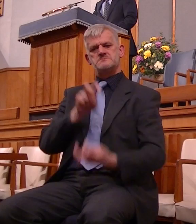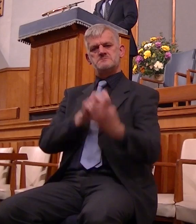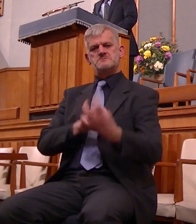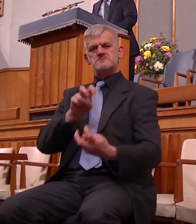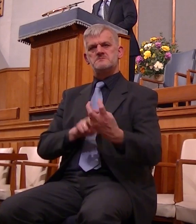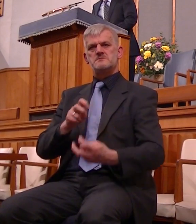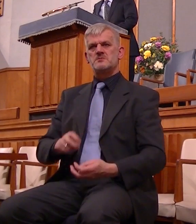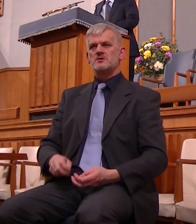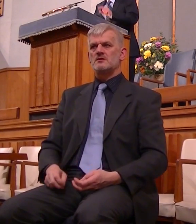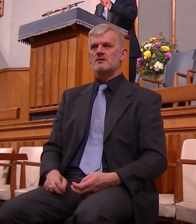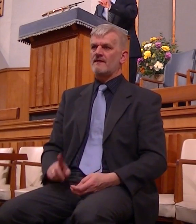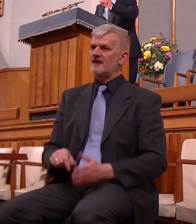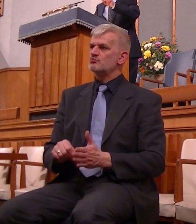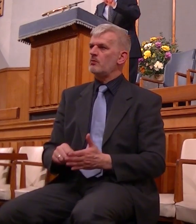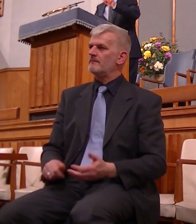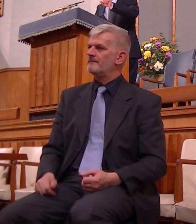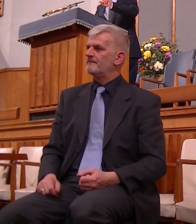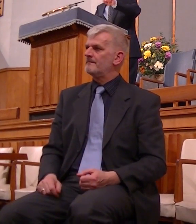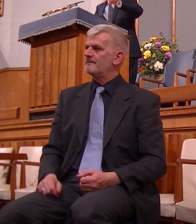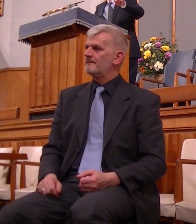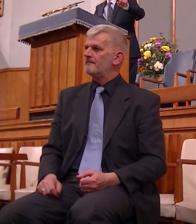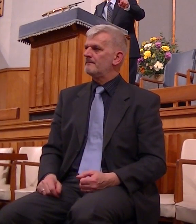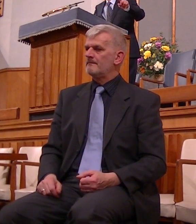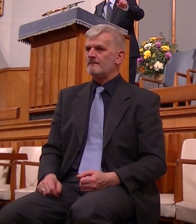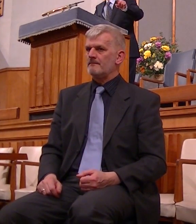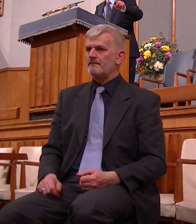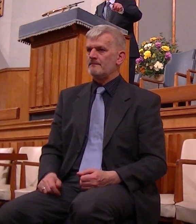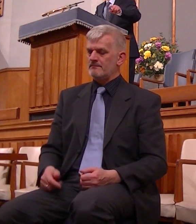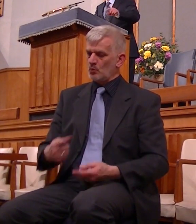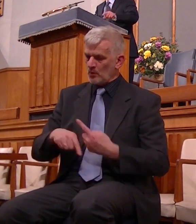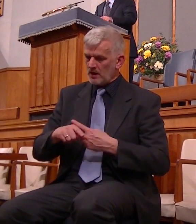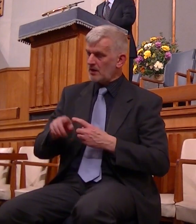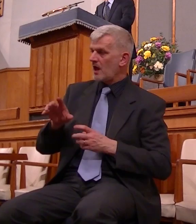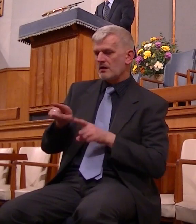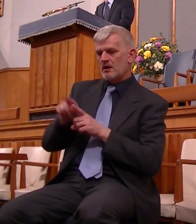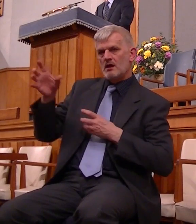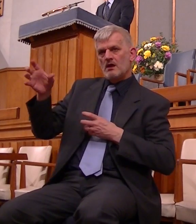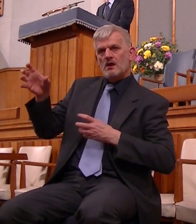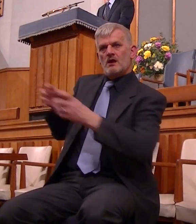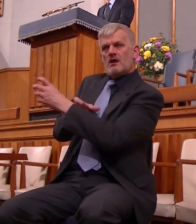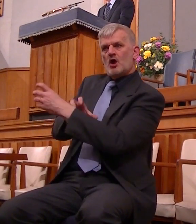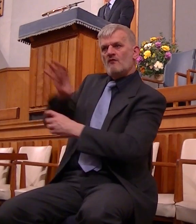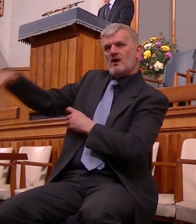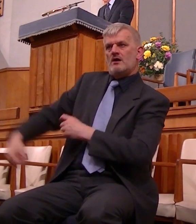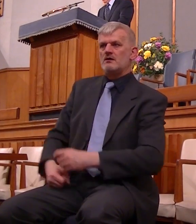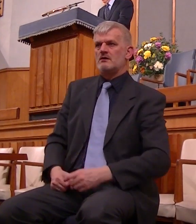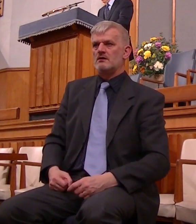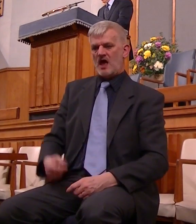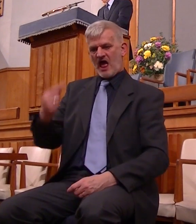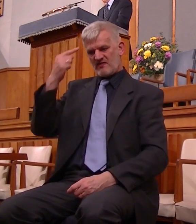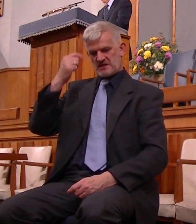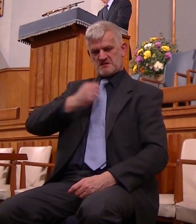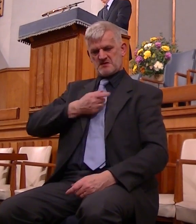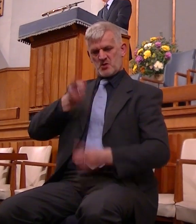that's our trouble really when you analyse it we're behaving like God we're behaving as though we think we are our